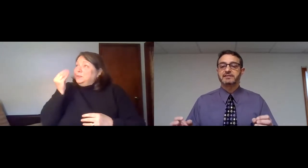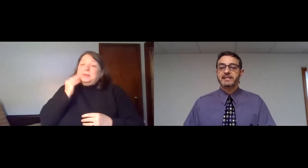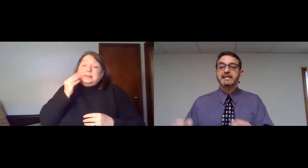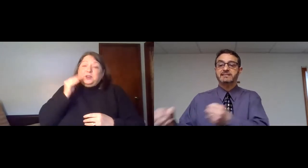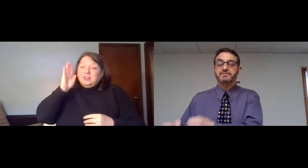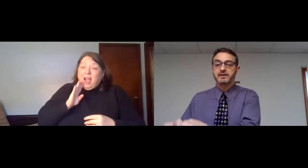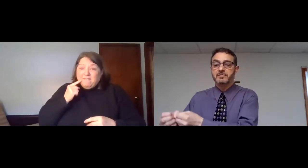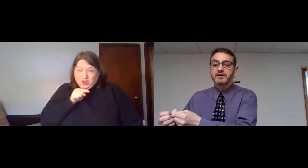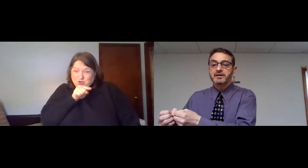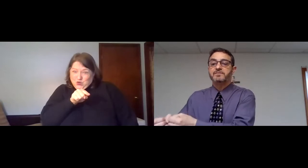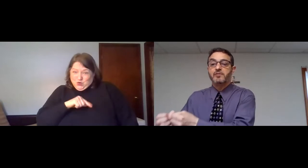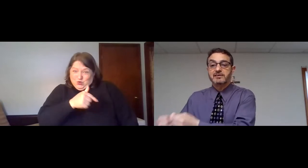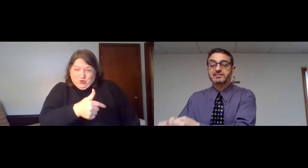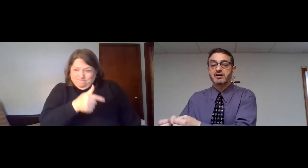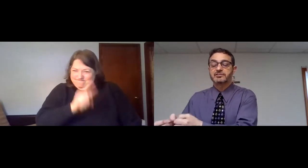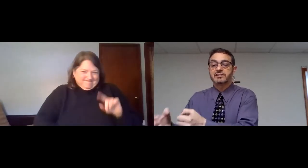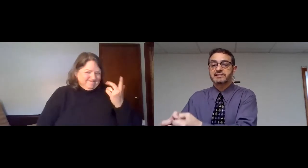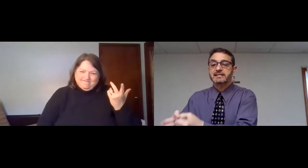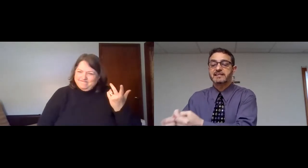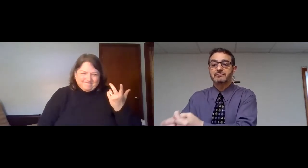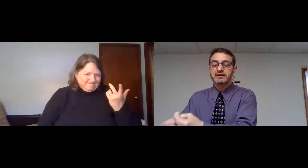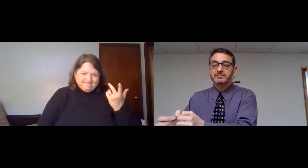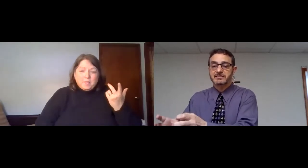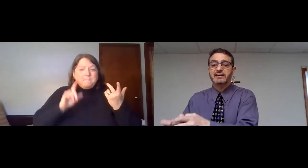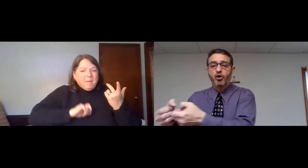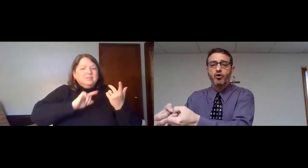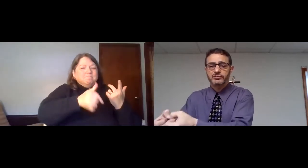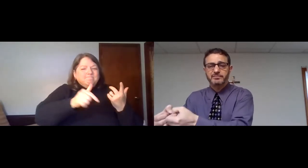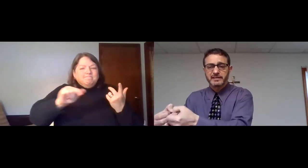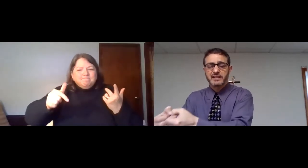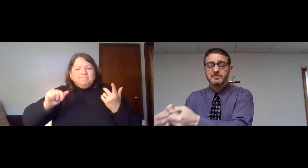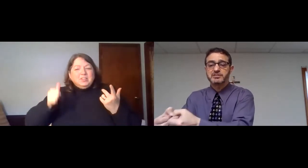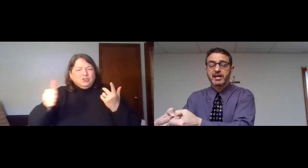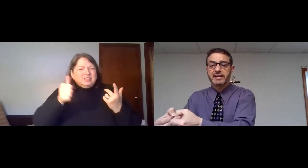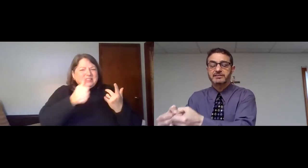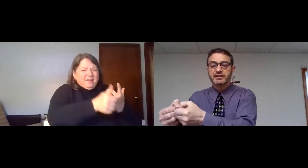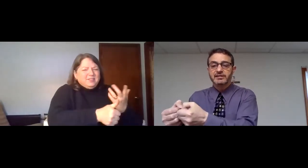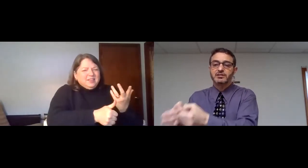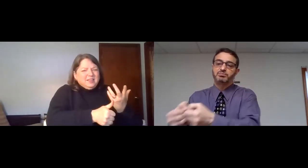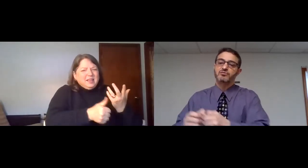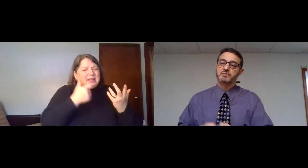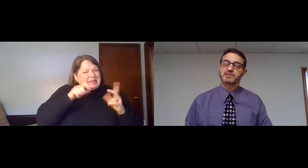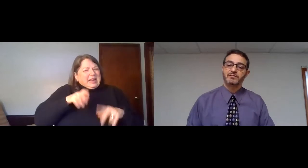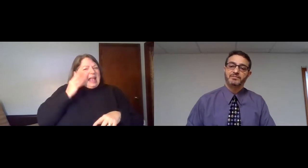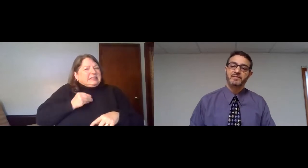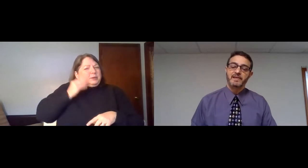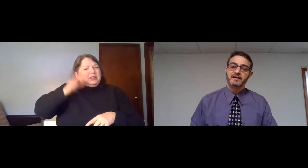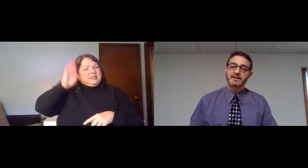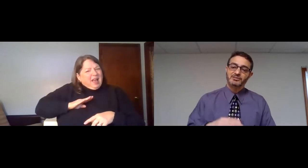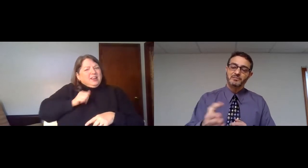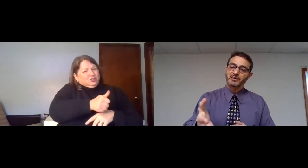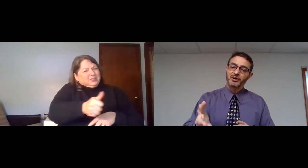we have to taste of him for ourselves. To taste their means to take hold of and give him a chance to prove himself.